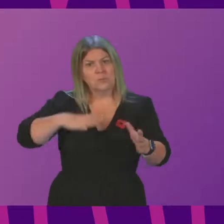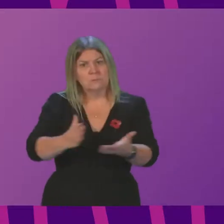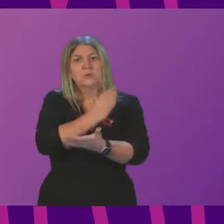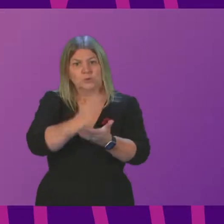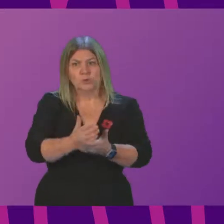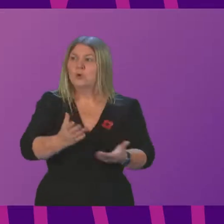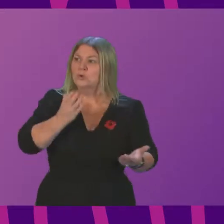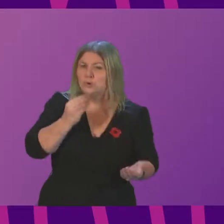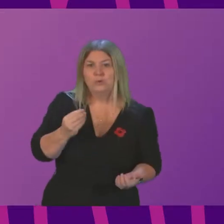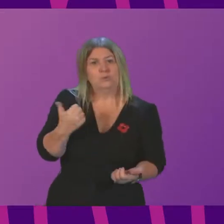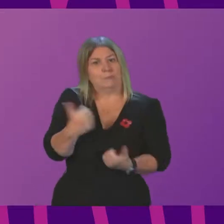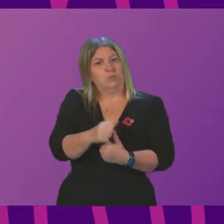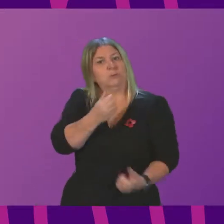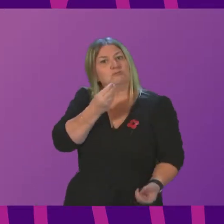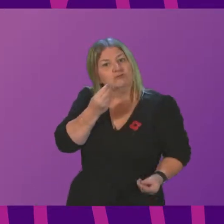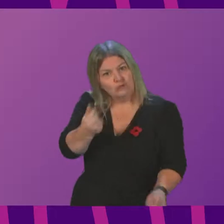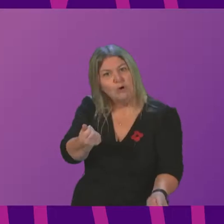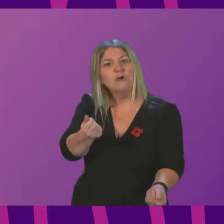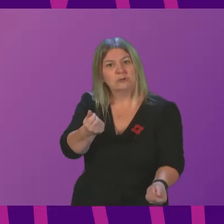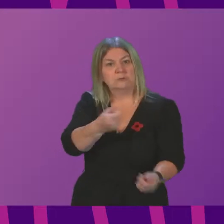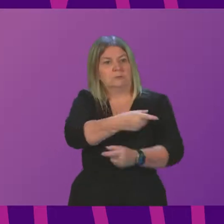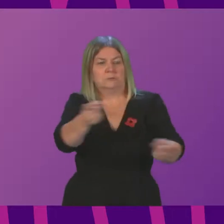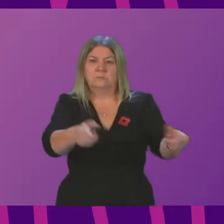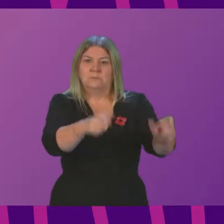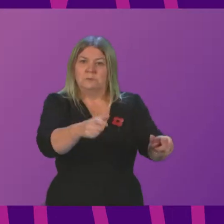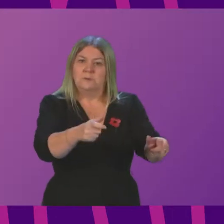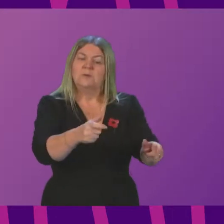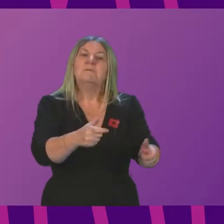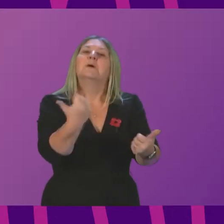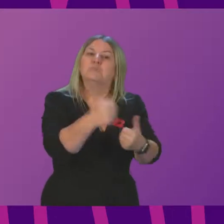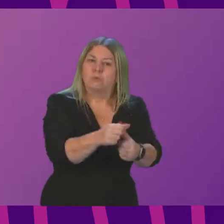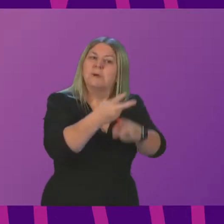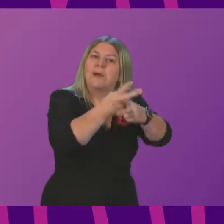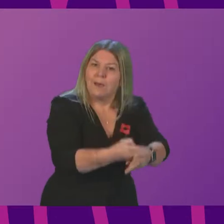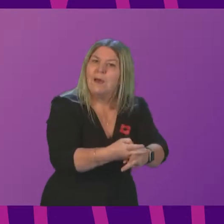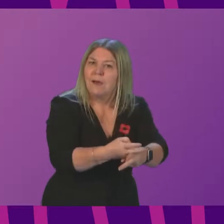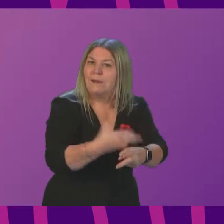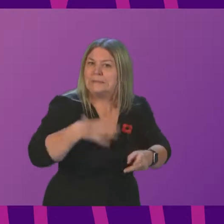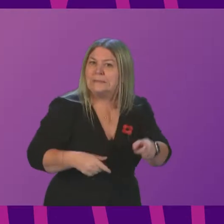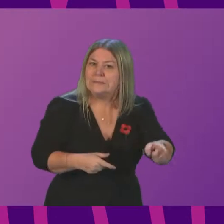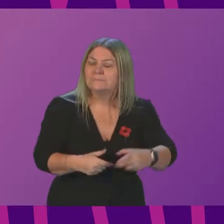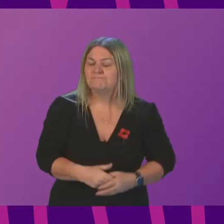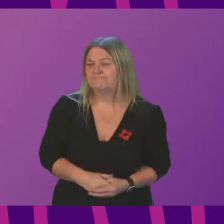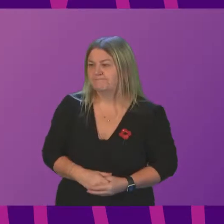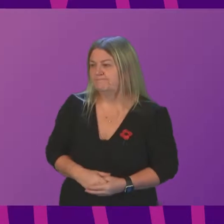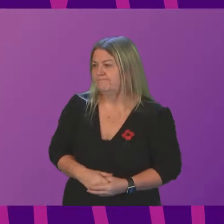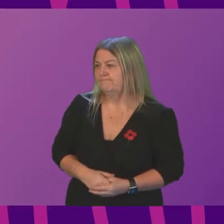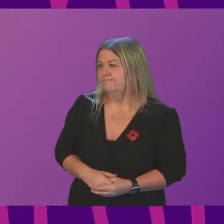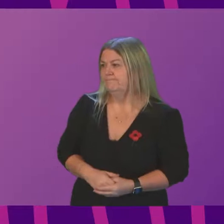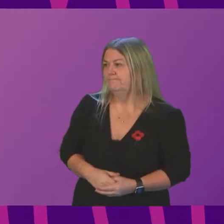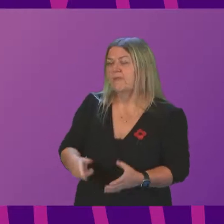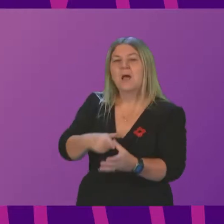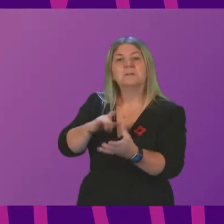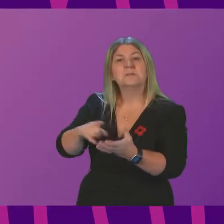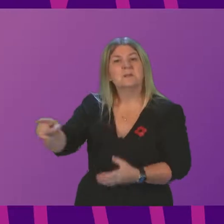resources available to us to make sure individuals receive the care they require. The Deputy First Minister says that the system is